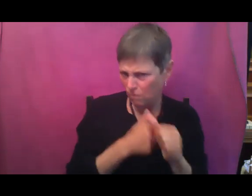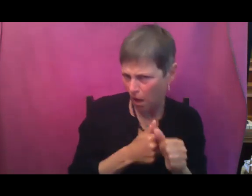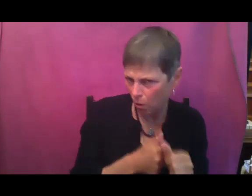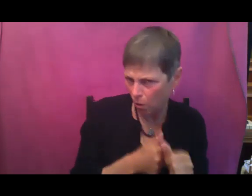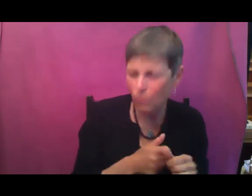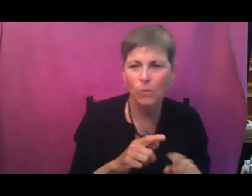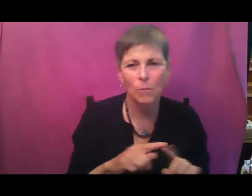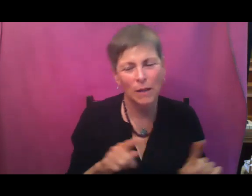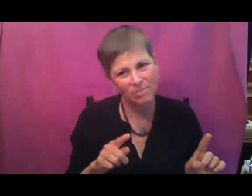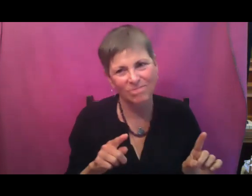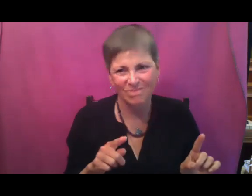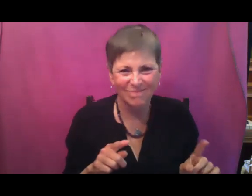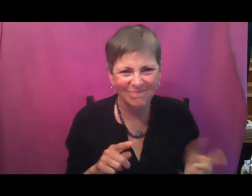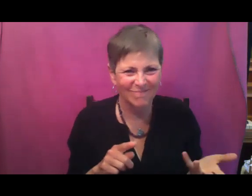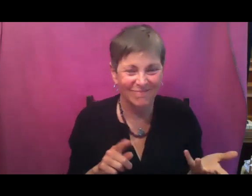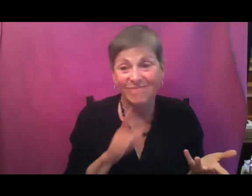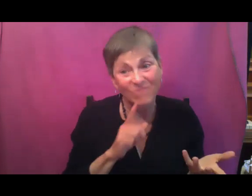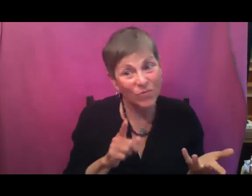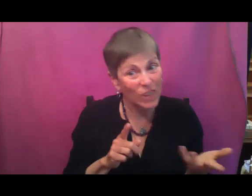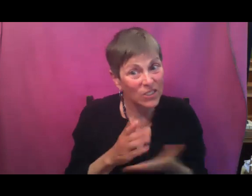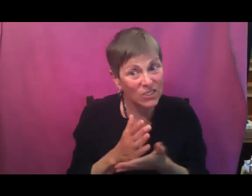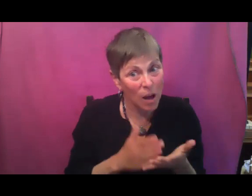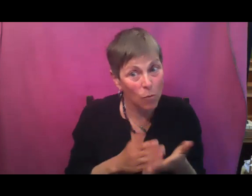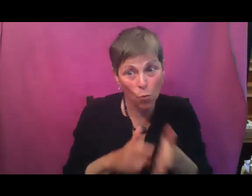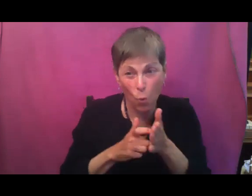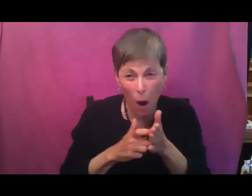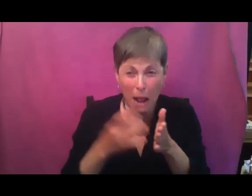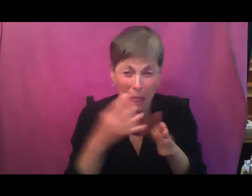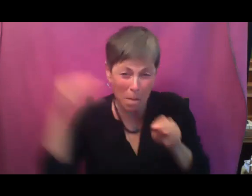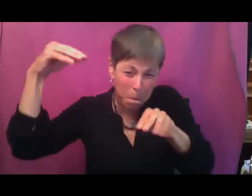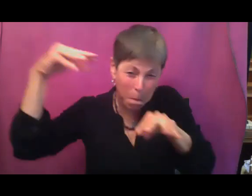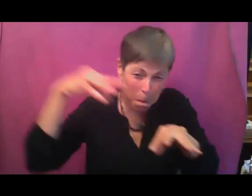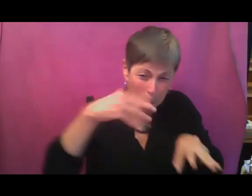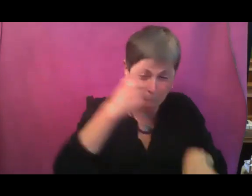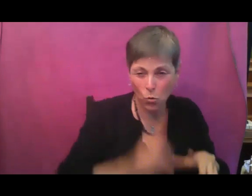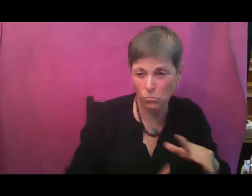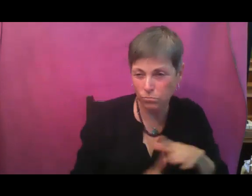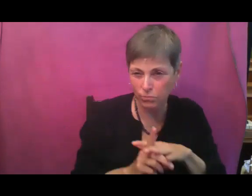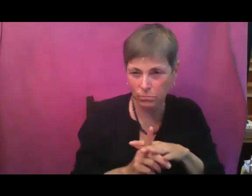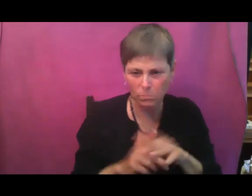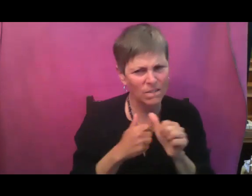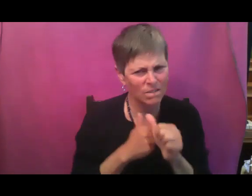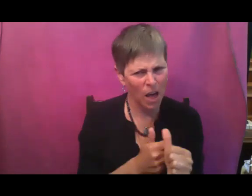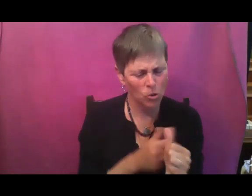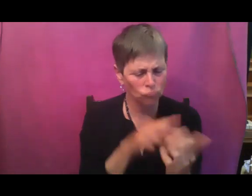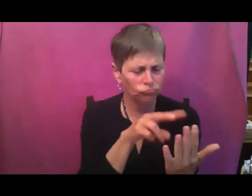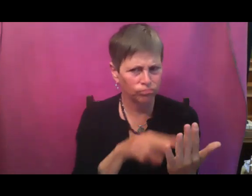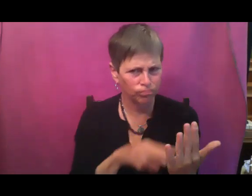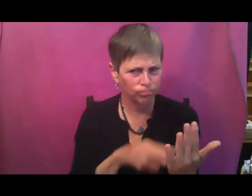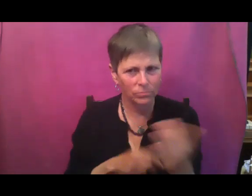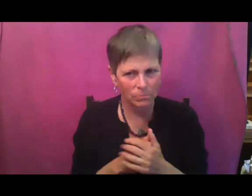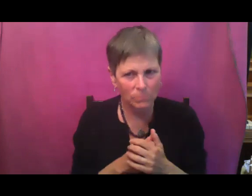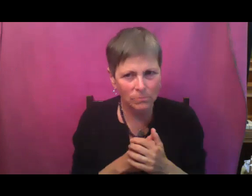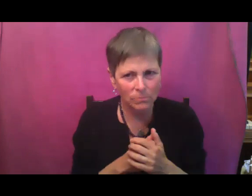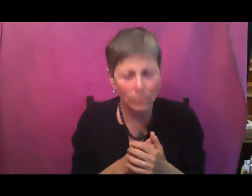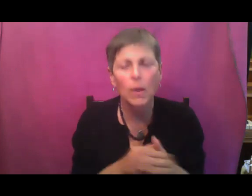to, in fact, require light to germinate. But unless it's those few exceptions, twice the depth, sowing